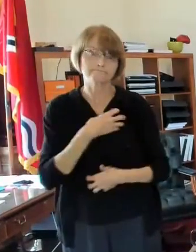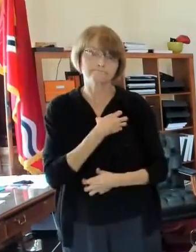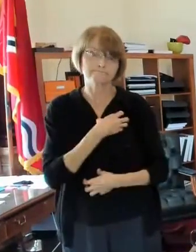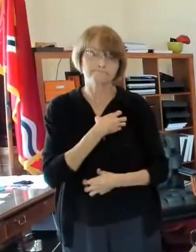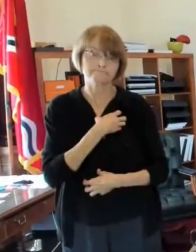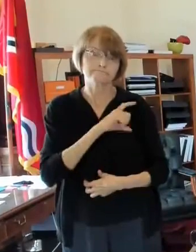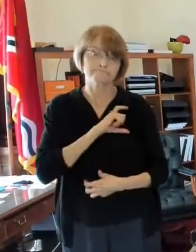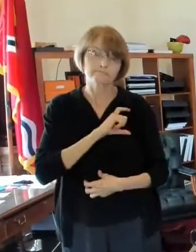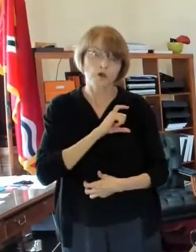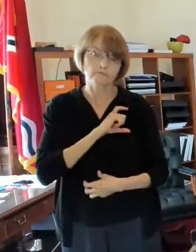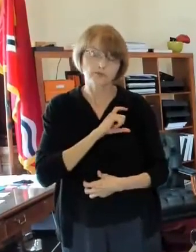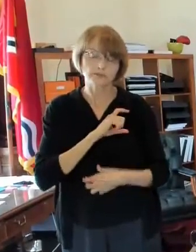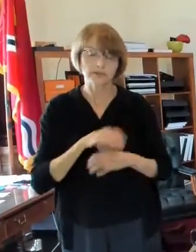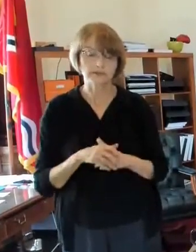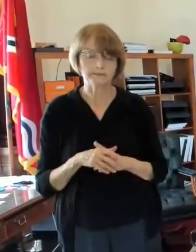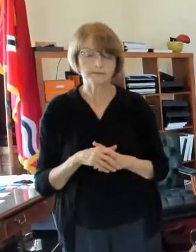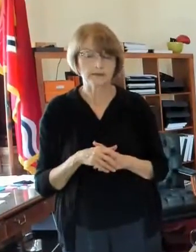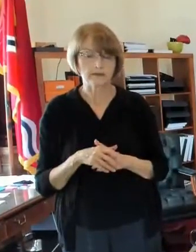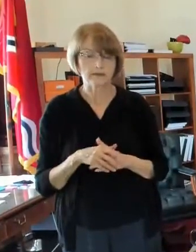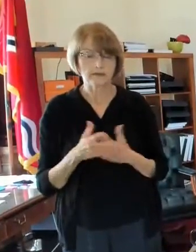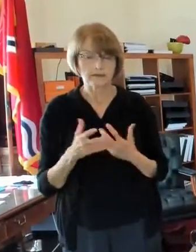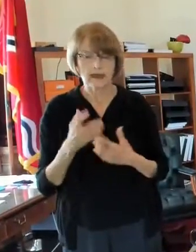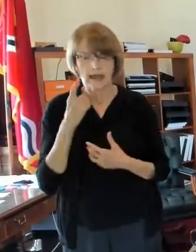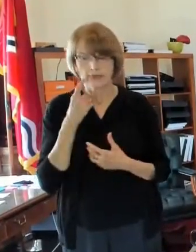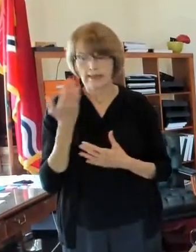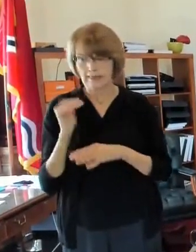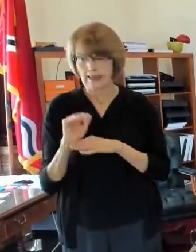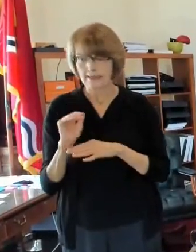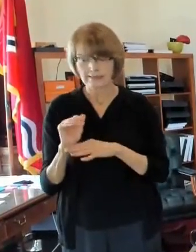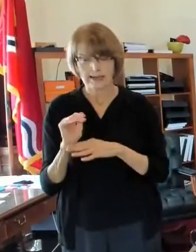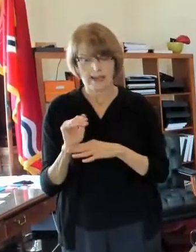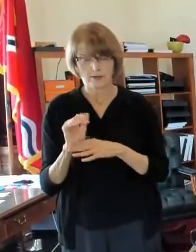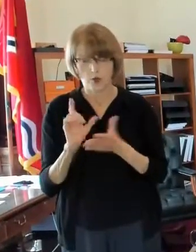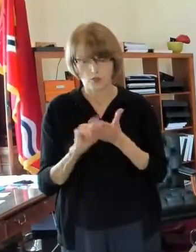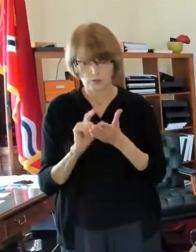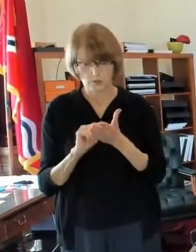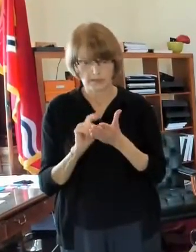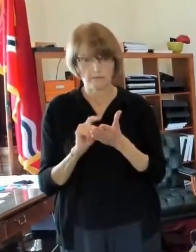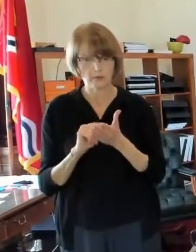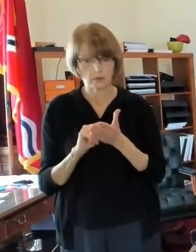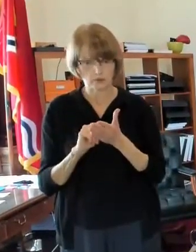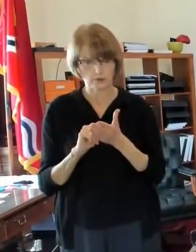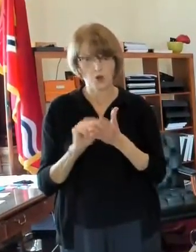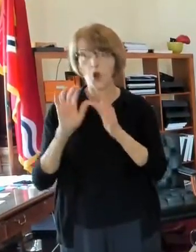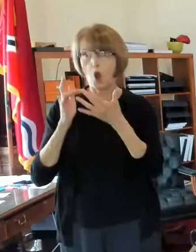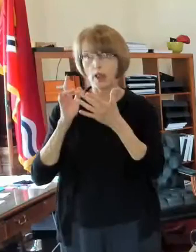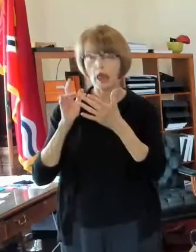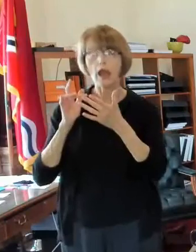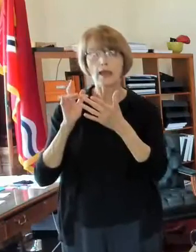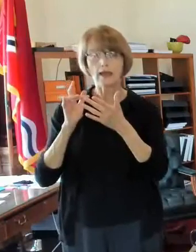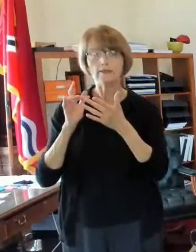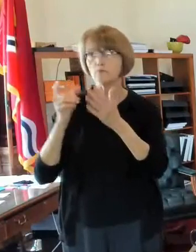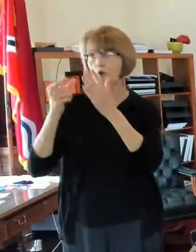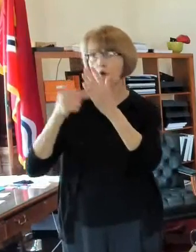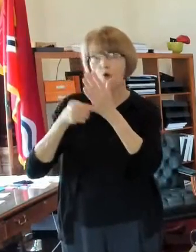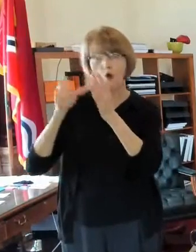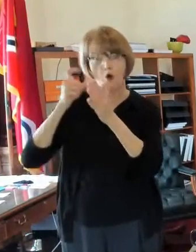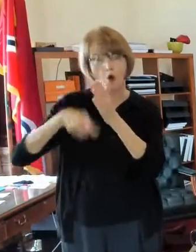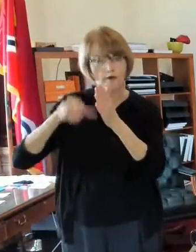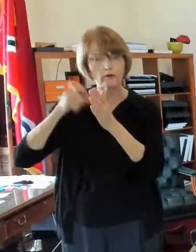you may have read in the paper i think it was last night online i read it um just there was a